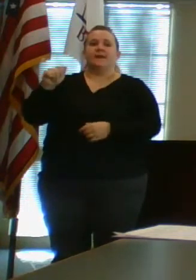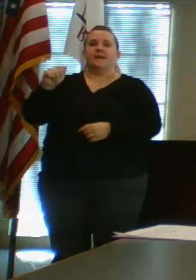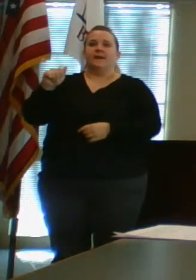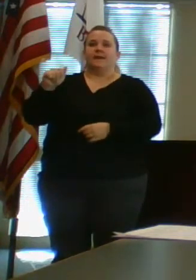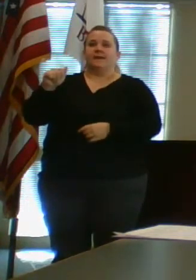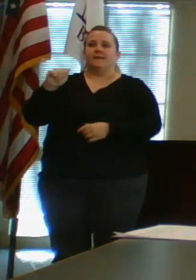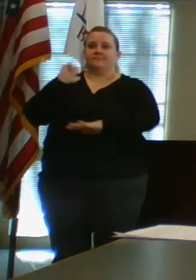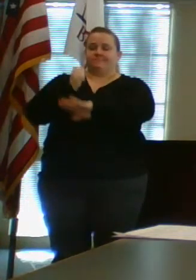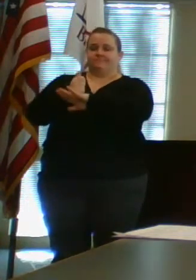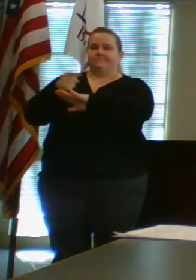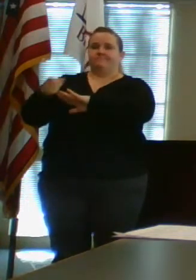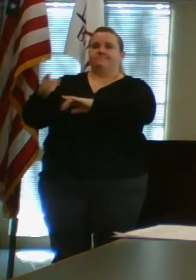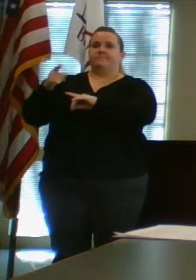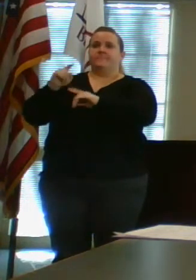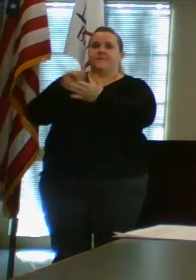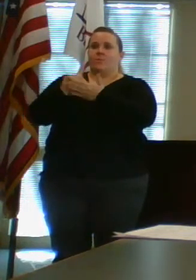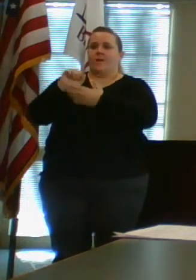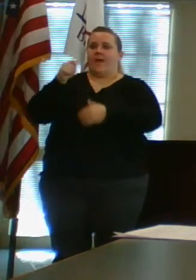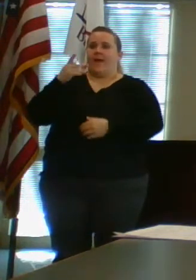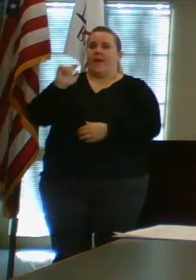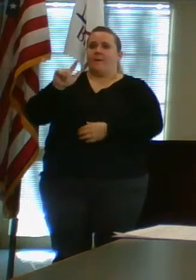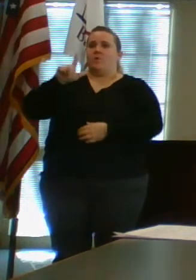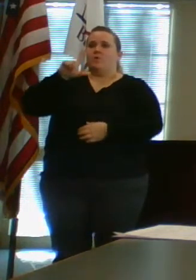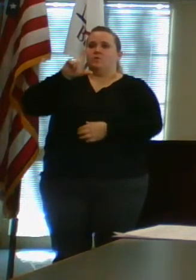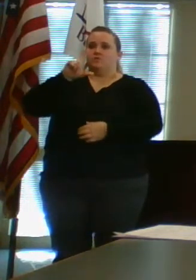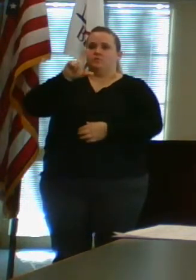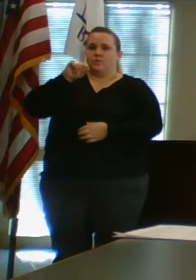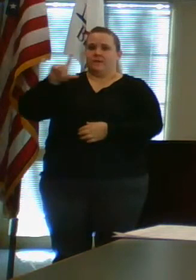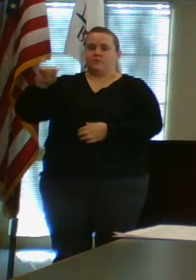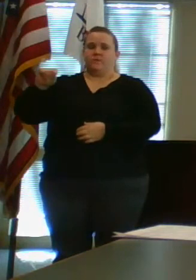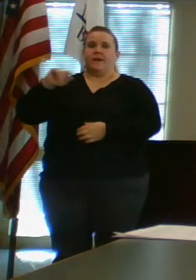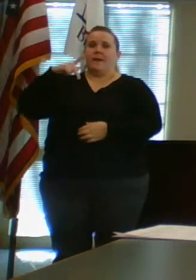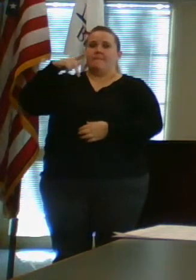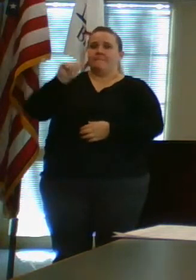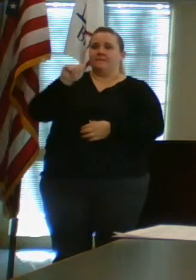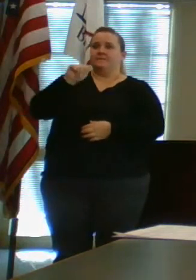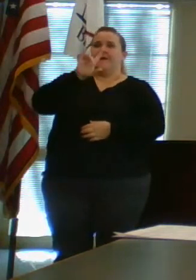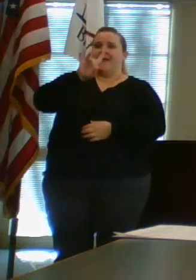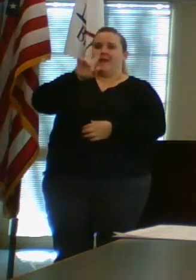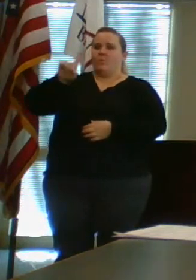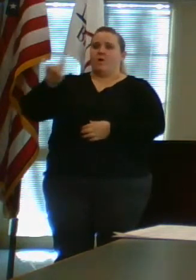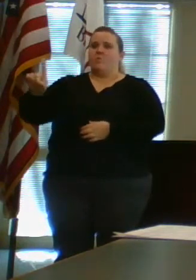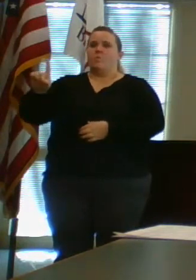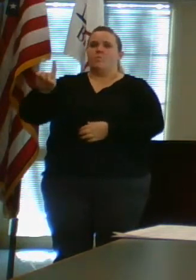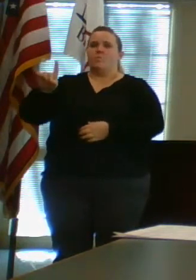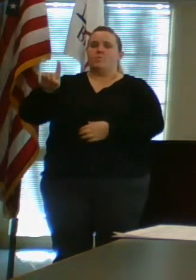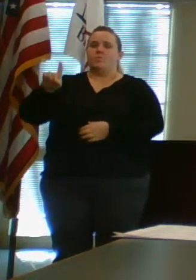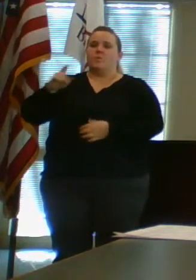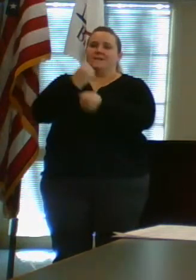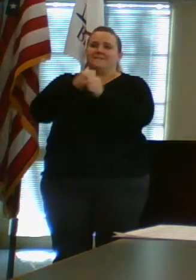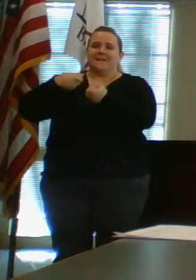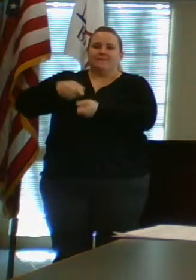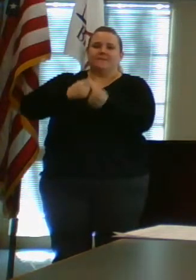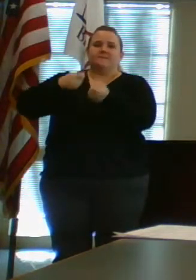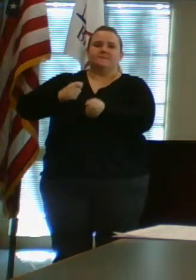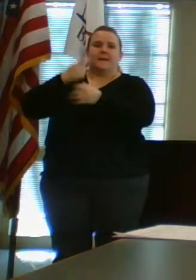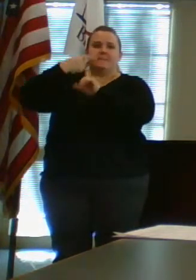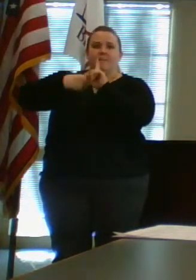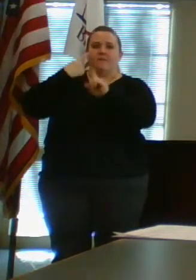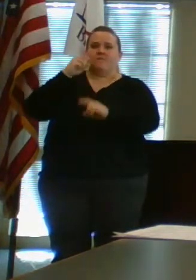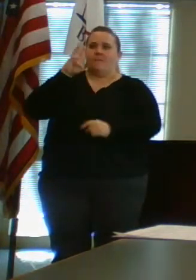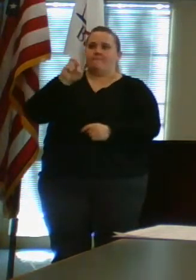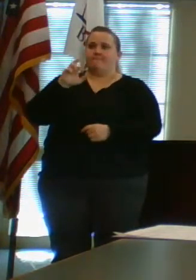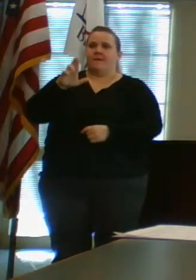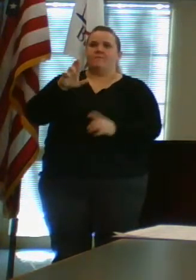April 2020 as Pennsylvania 8-1-1 Safe Digging Month in Beaver County. I'll make that motion.